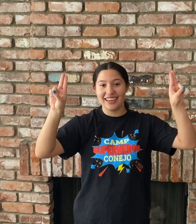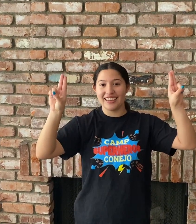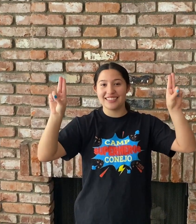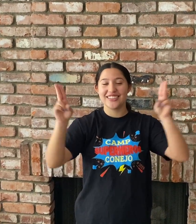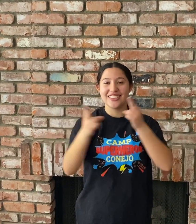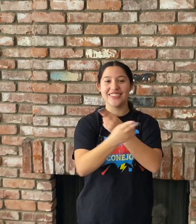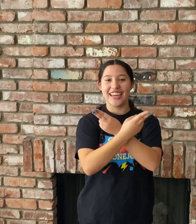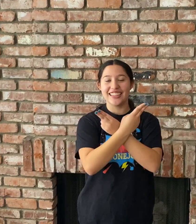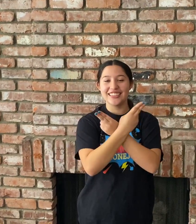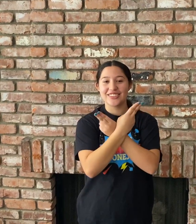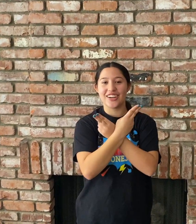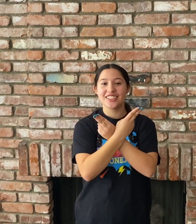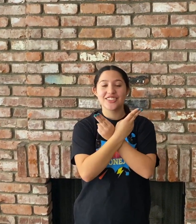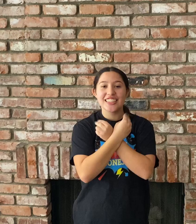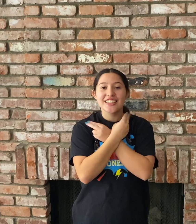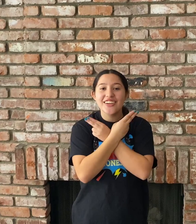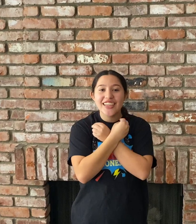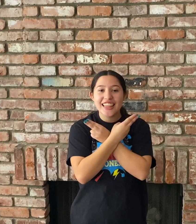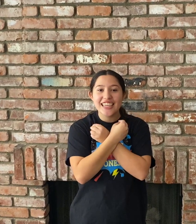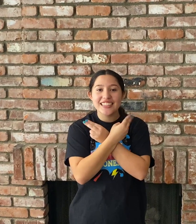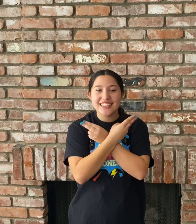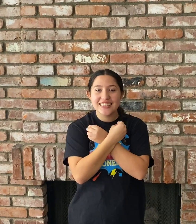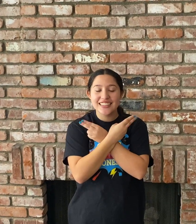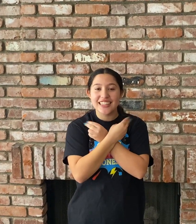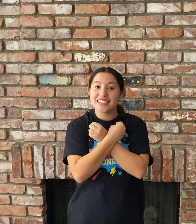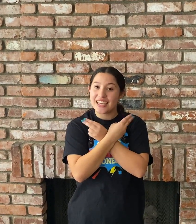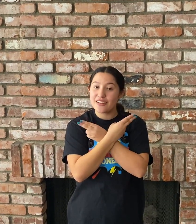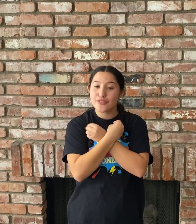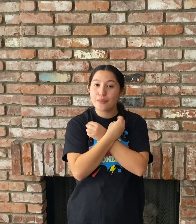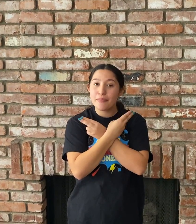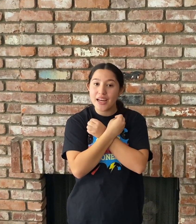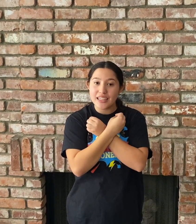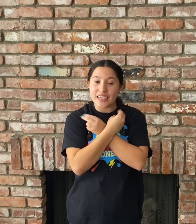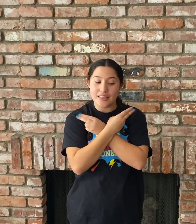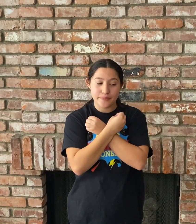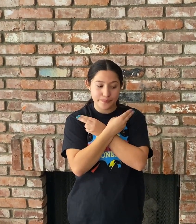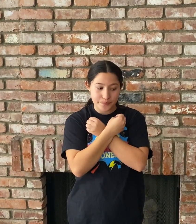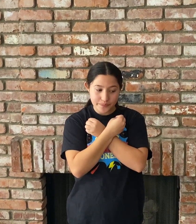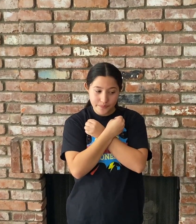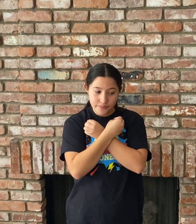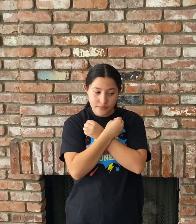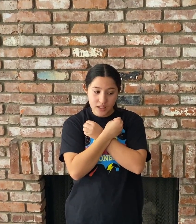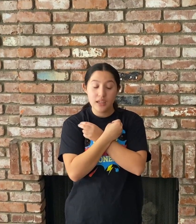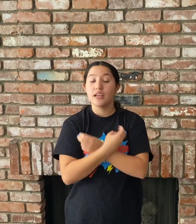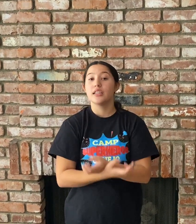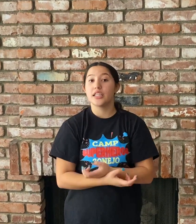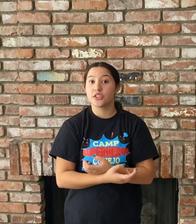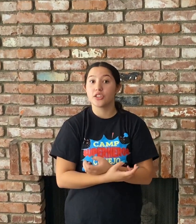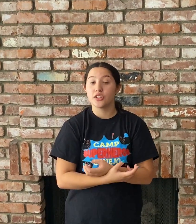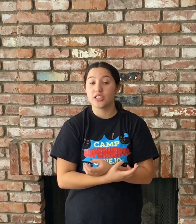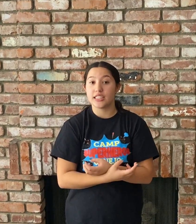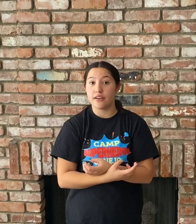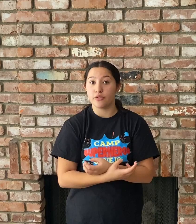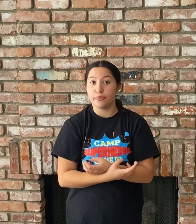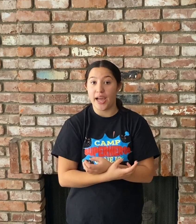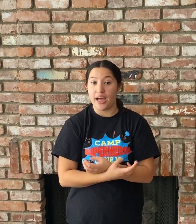yeah. Two U hands, cross your wrists, and go like this. That's the sign for bunny. Next you're going learn the sign for bat.